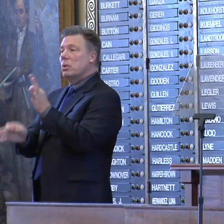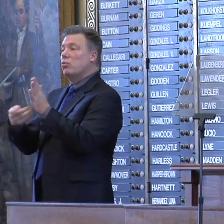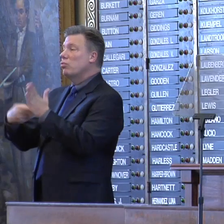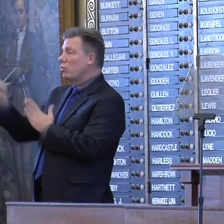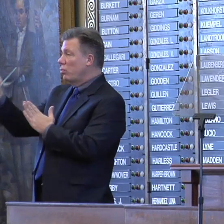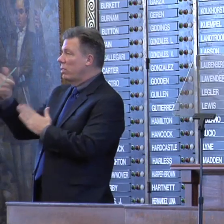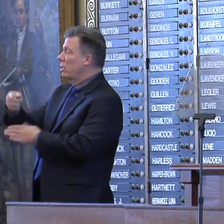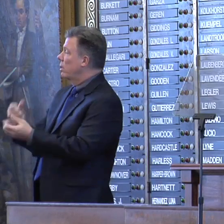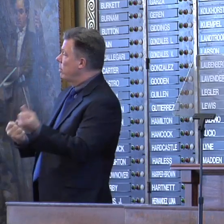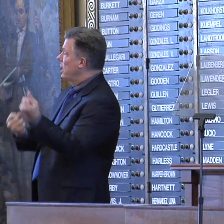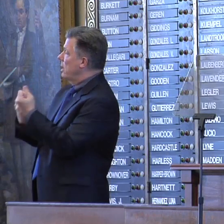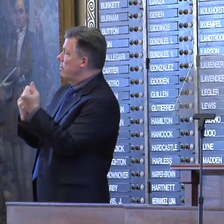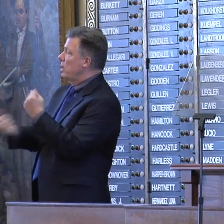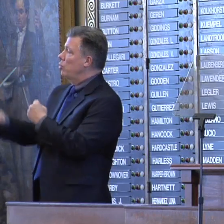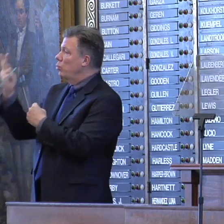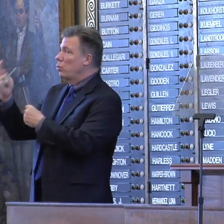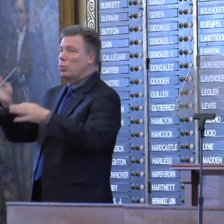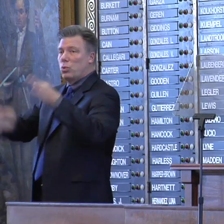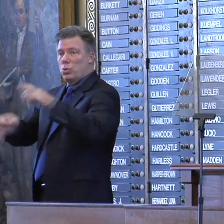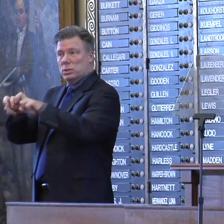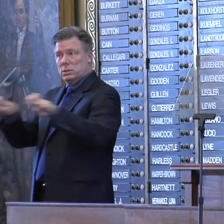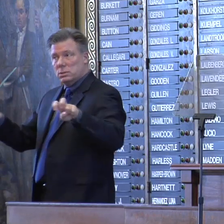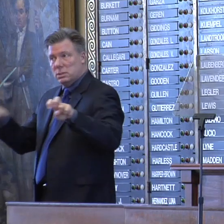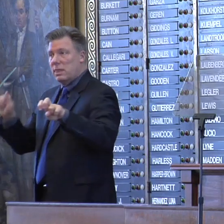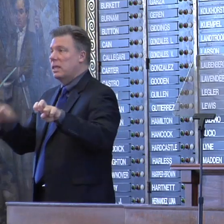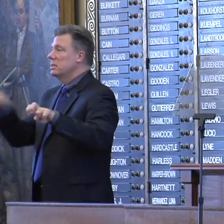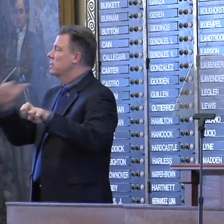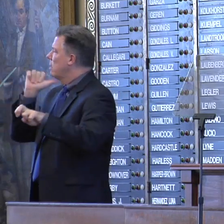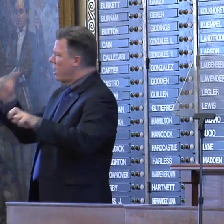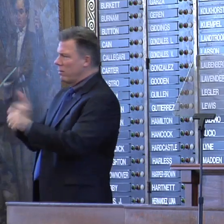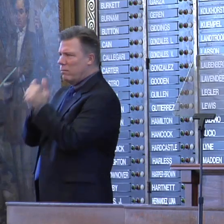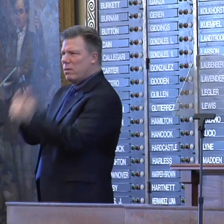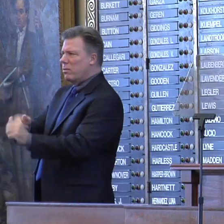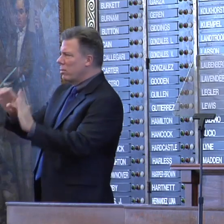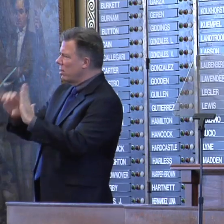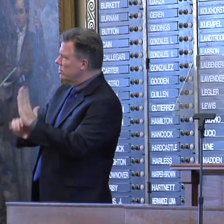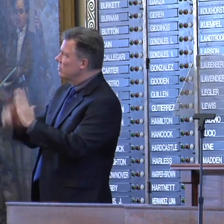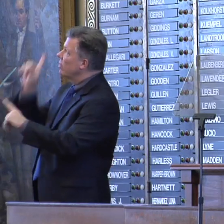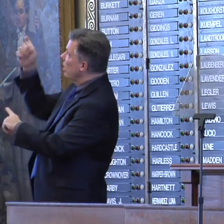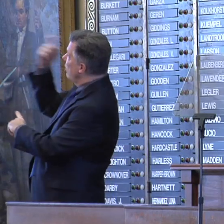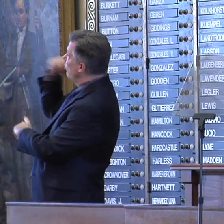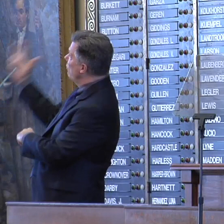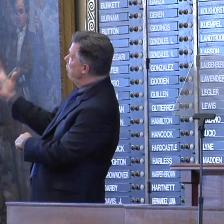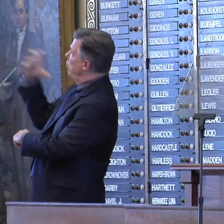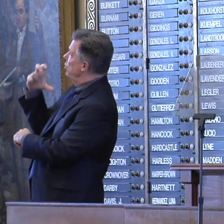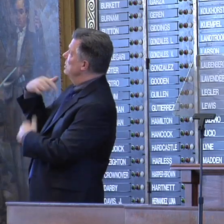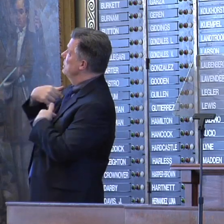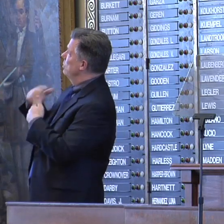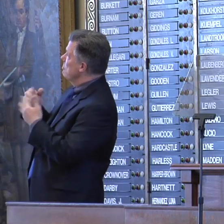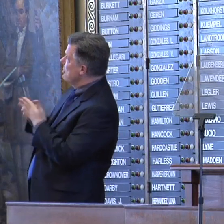That it's unconstitutional and wrong for the government to force someone to buy health insurance.